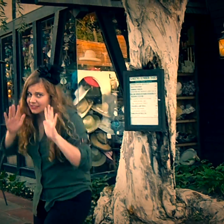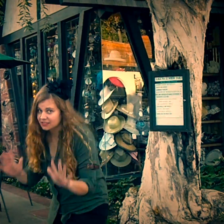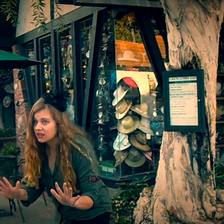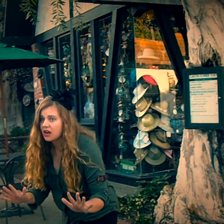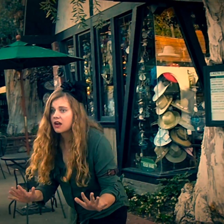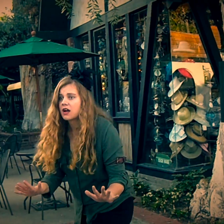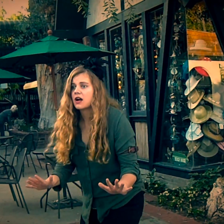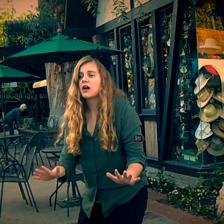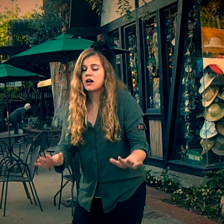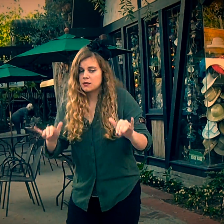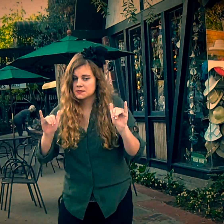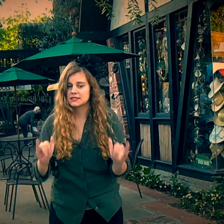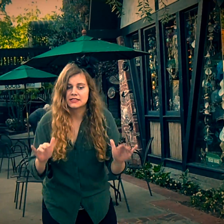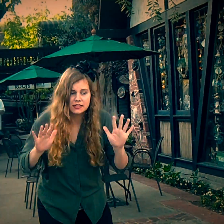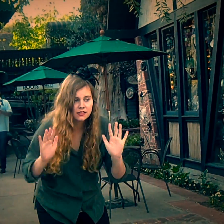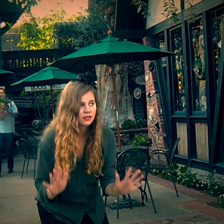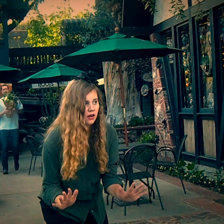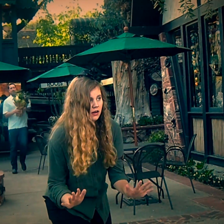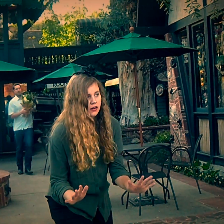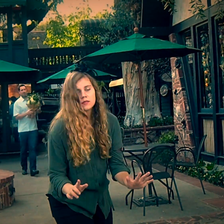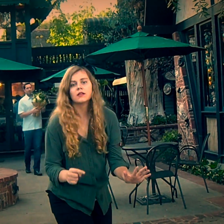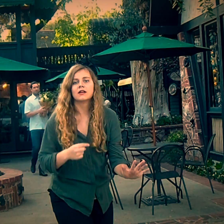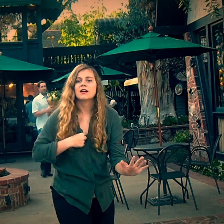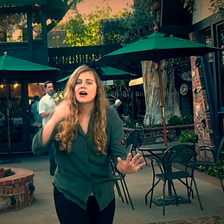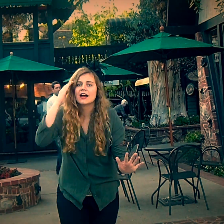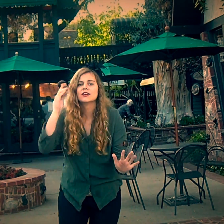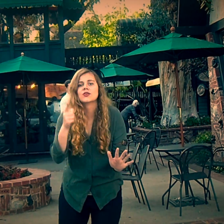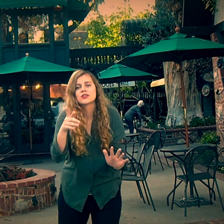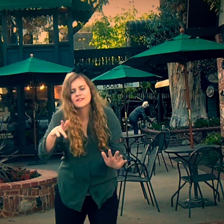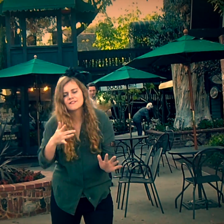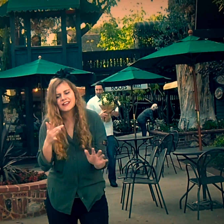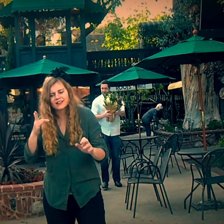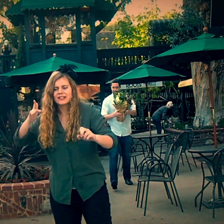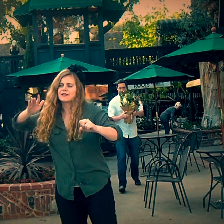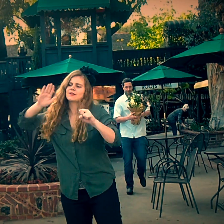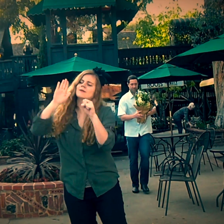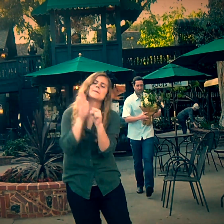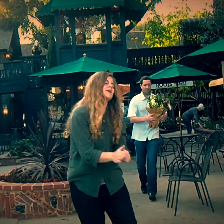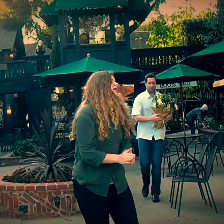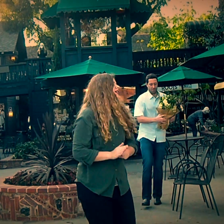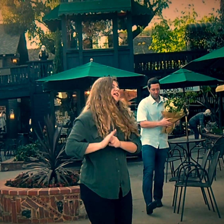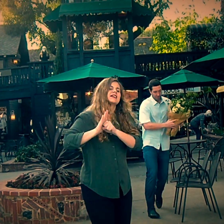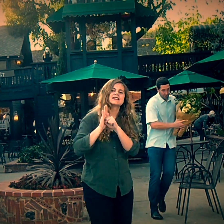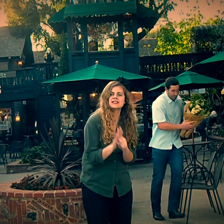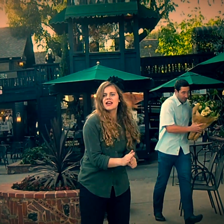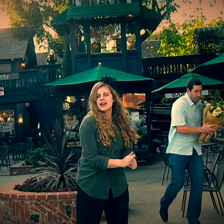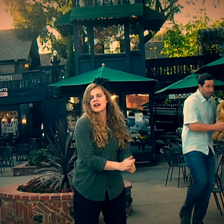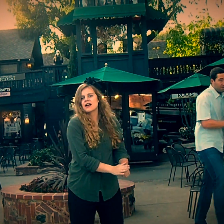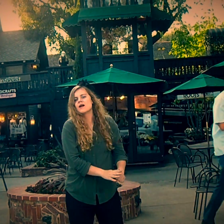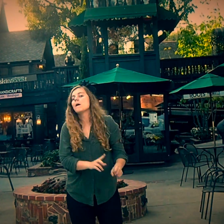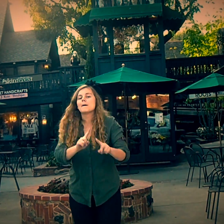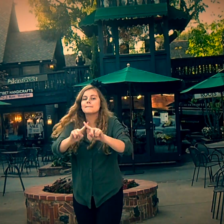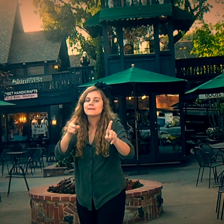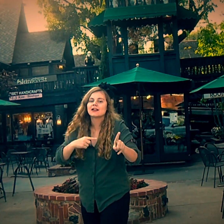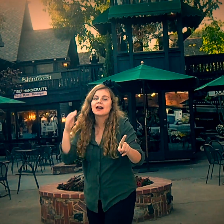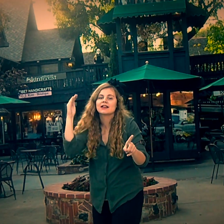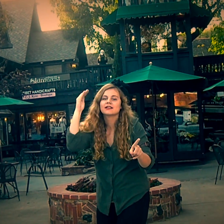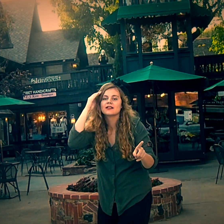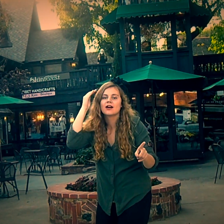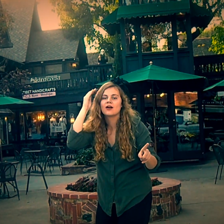calm, be calm I know you feel like you were breaking down Oh, I know